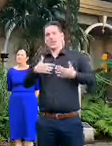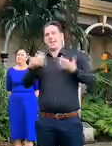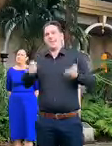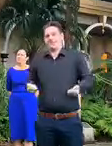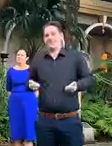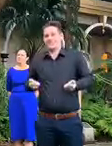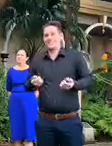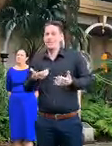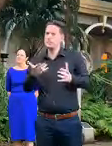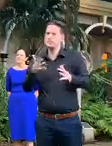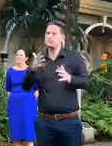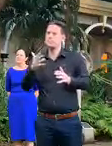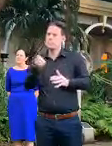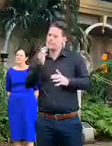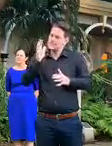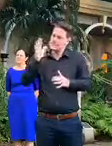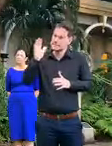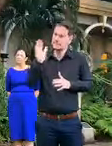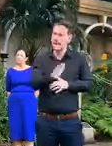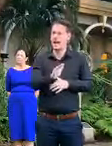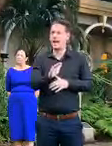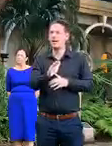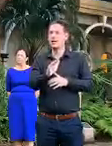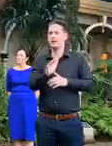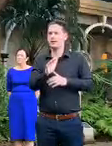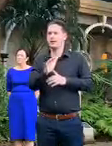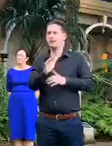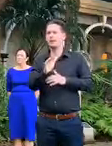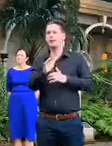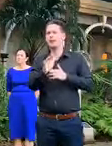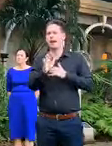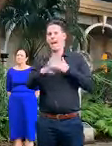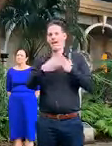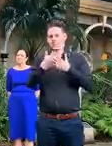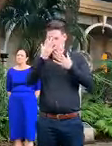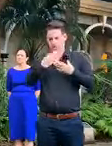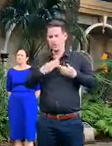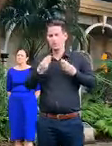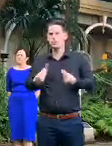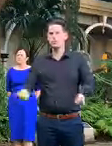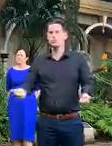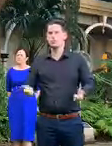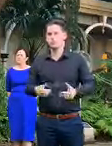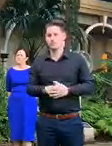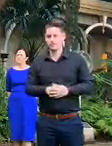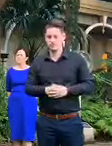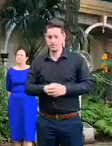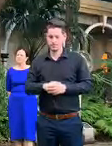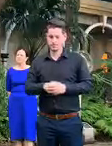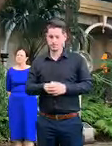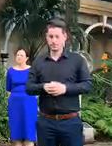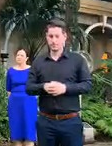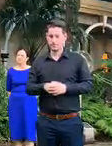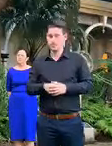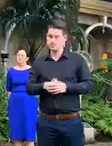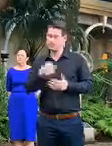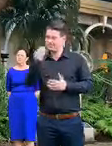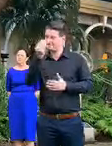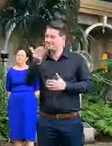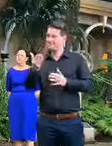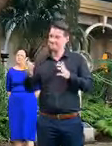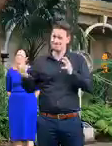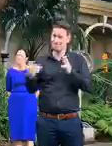you are therefore required to stay there until you've recovered. Again, that's really